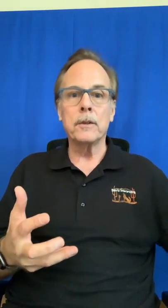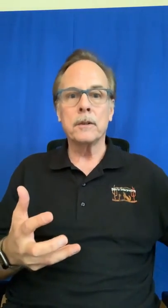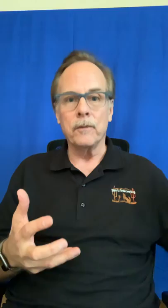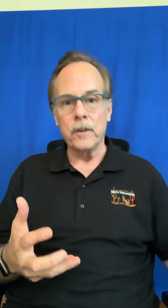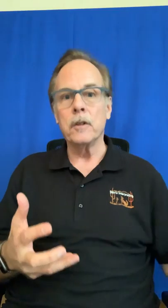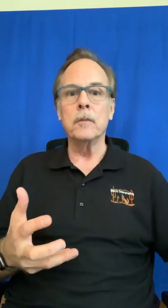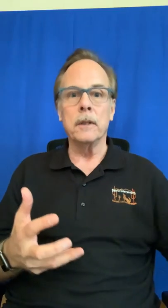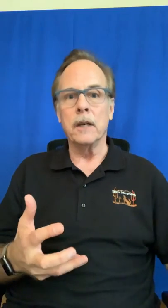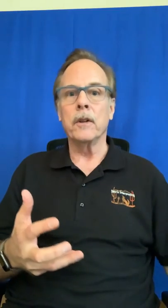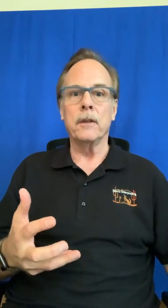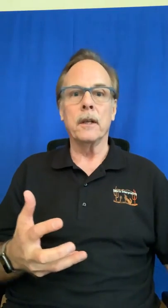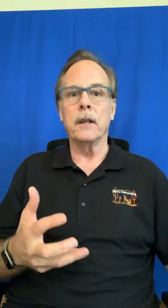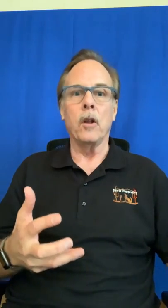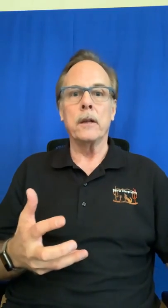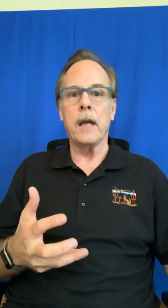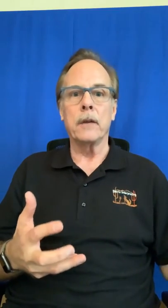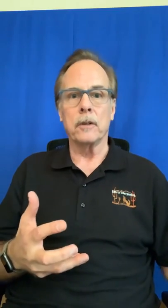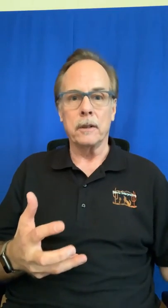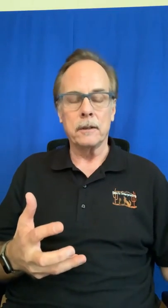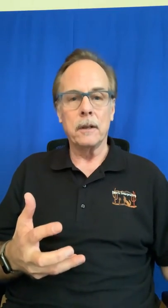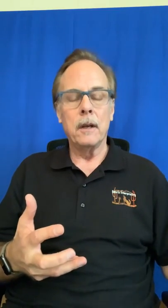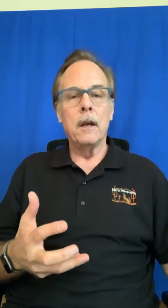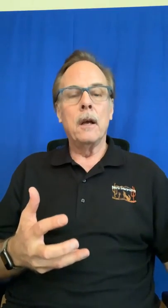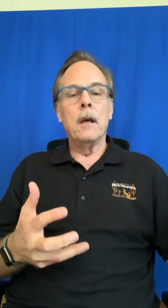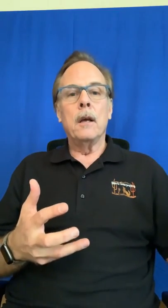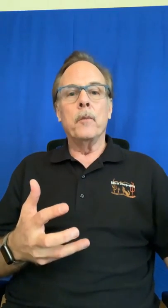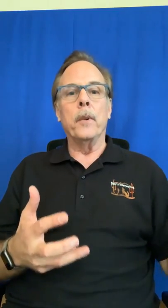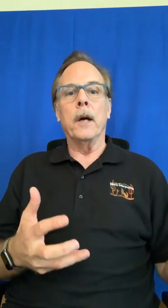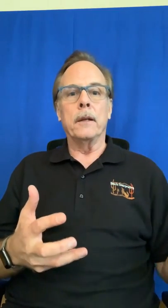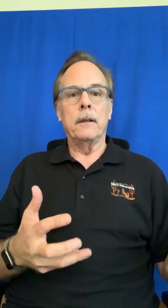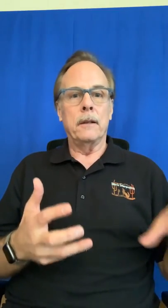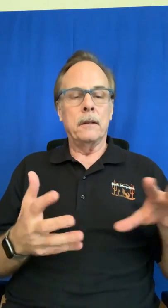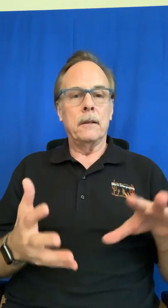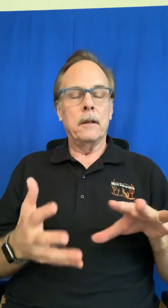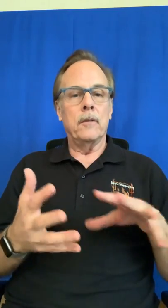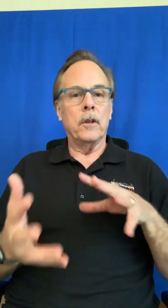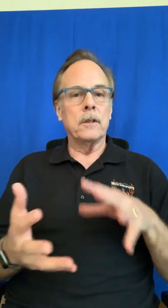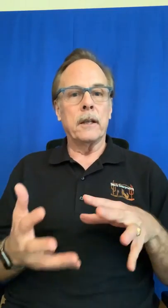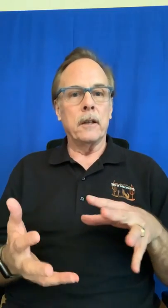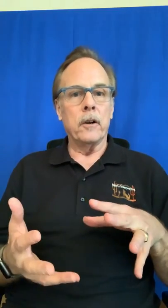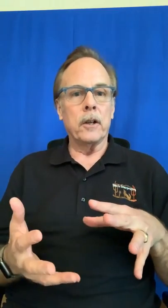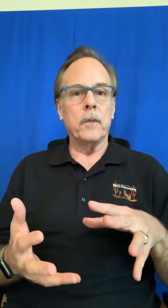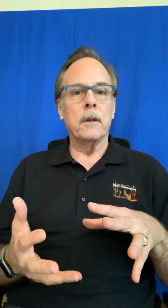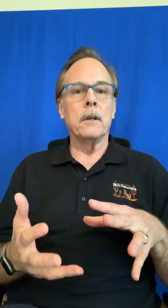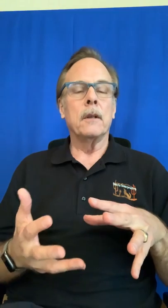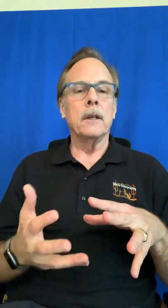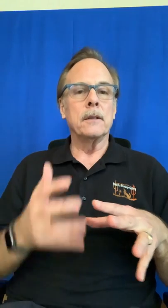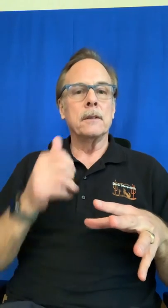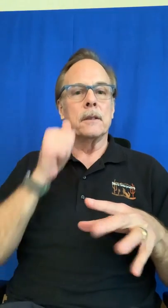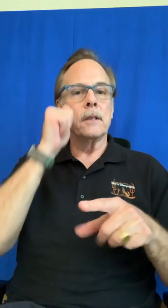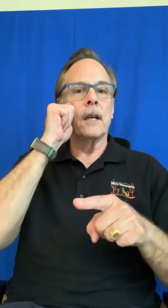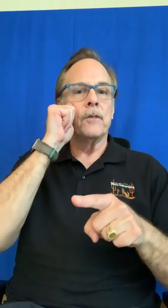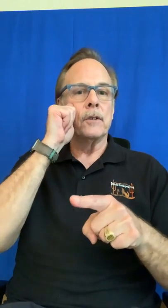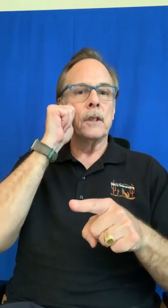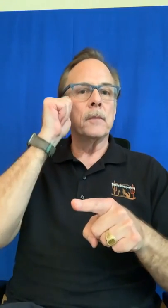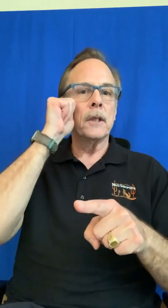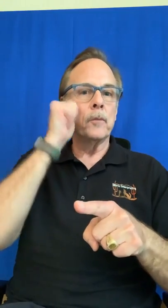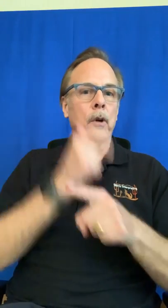and filmed and everything in los angeles but for the sake of the argument this is the sign for sibling brother